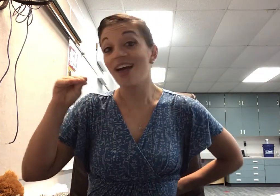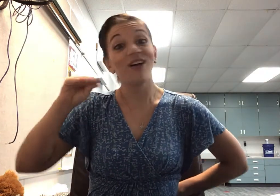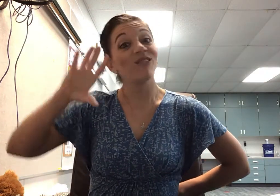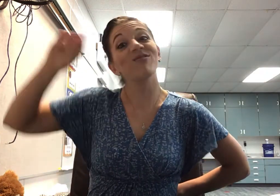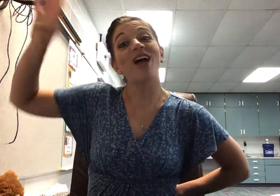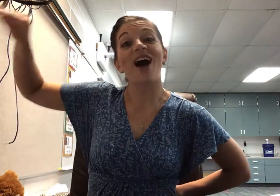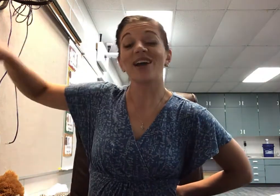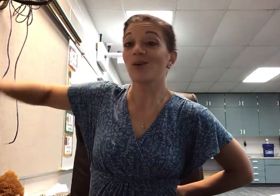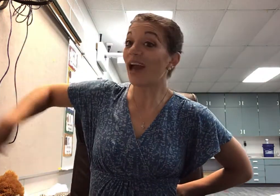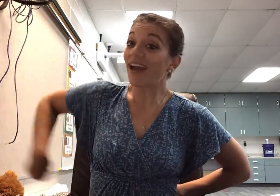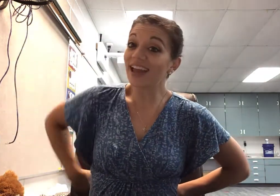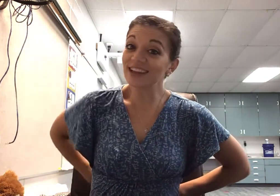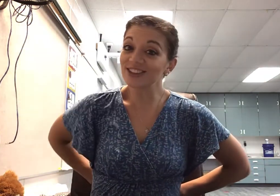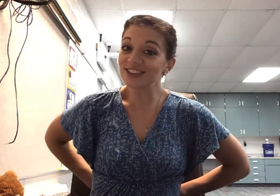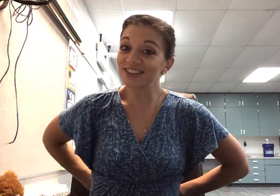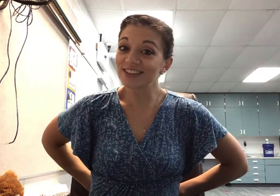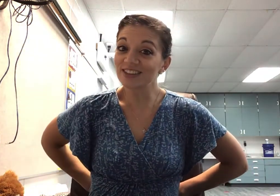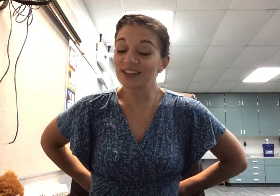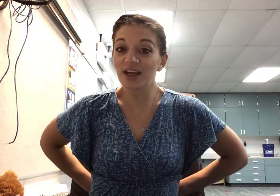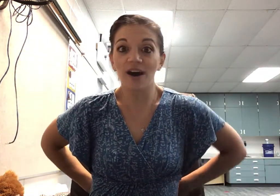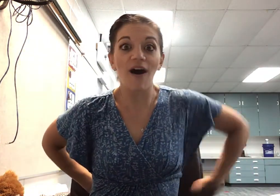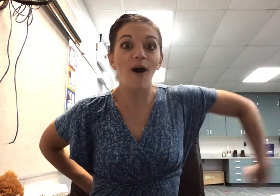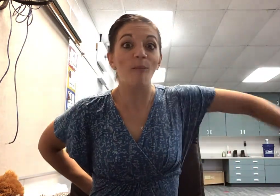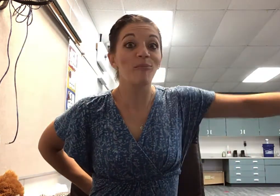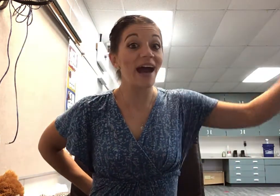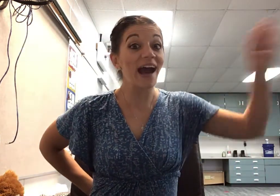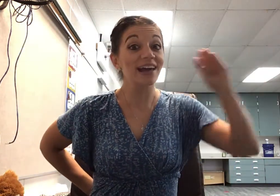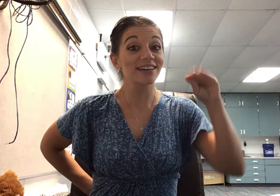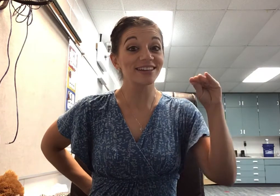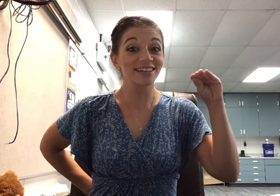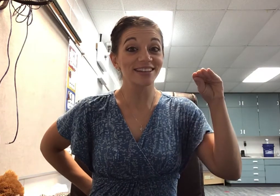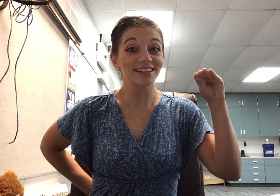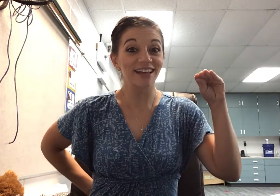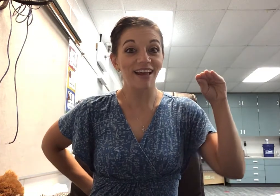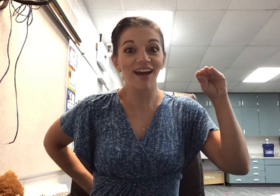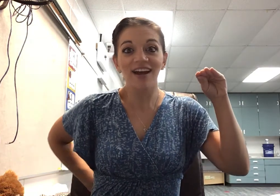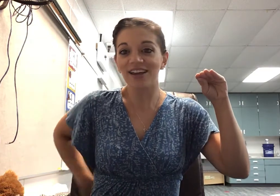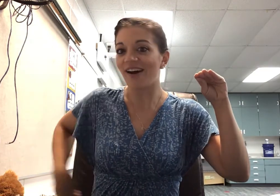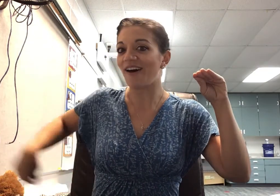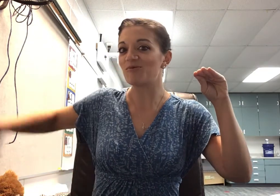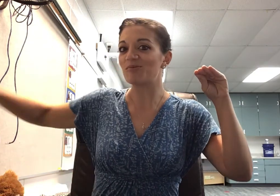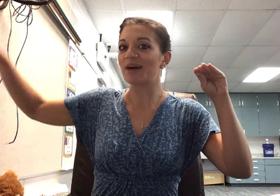Fly away. Come back. Come back.